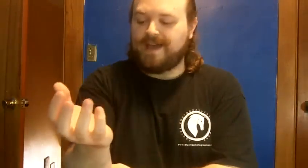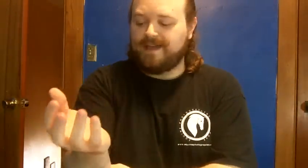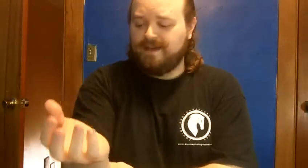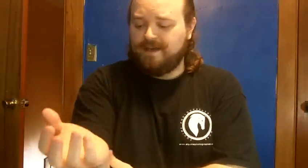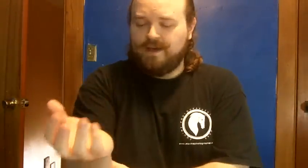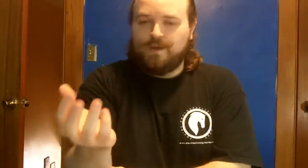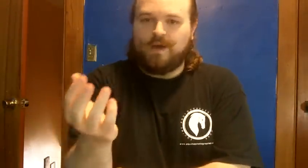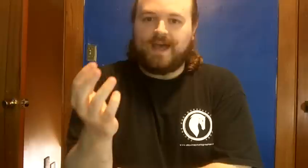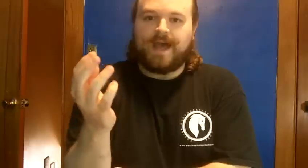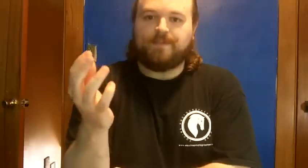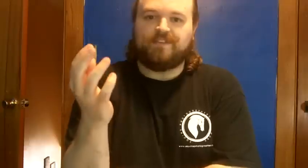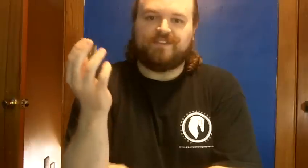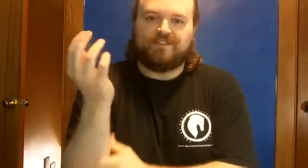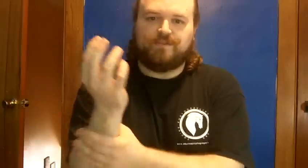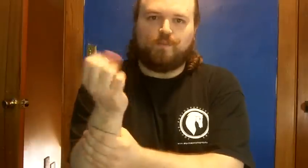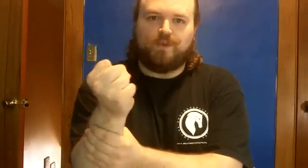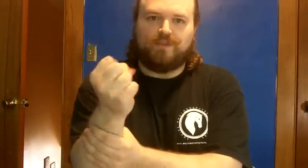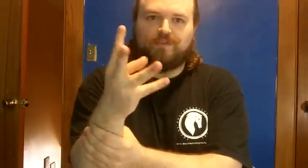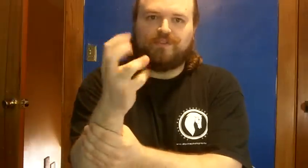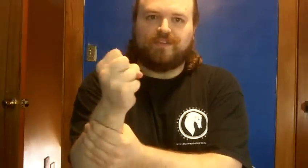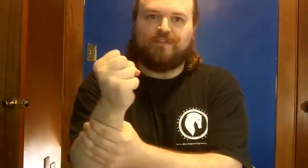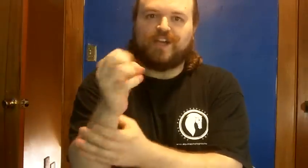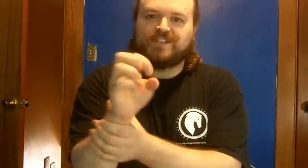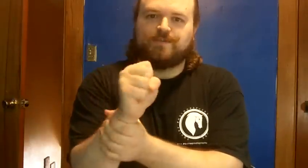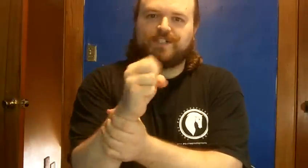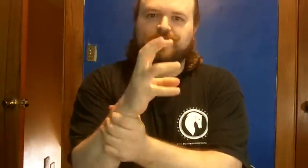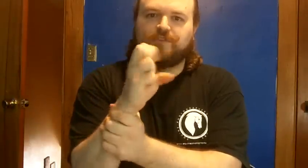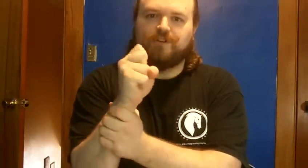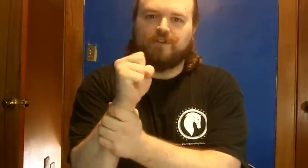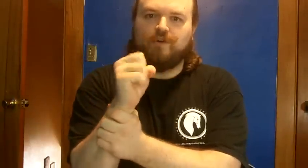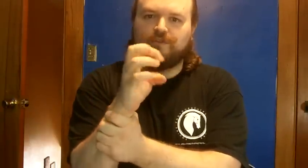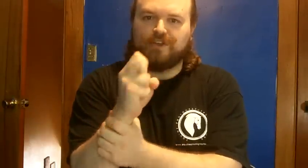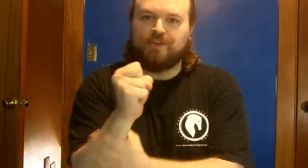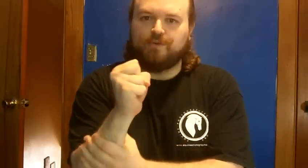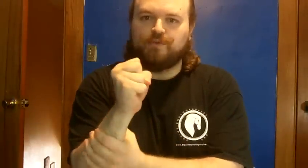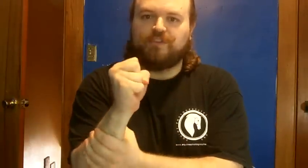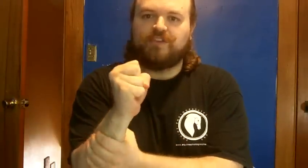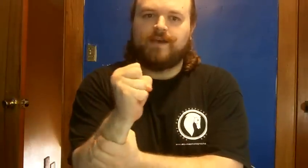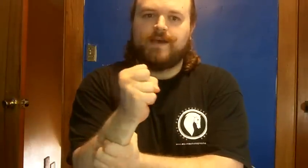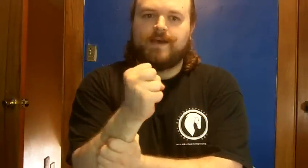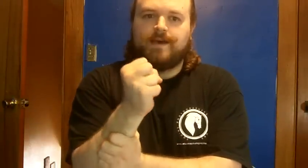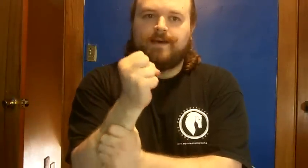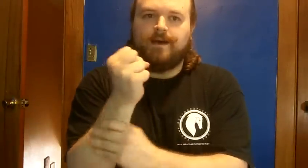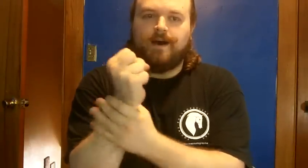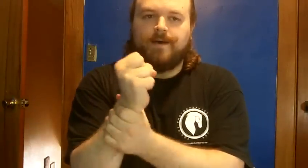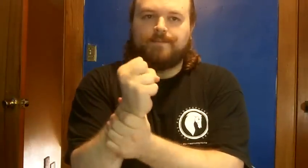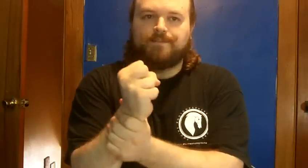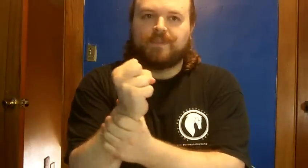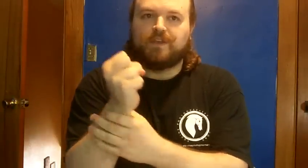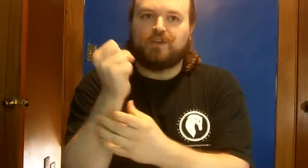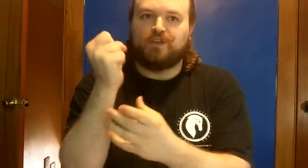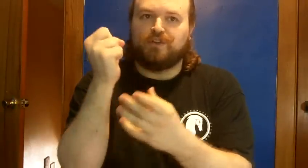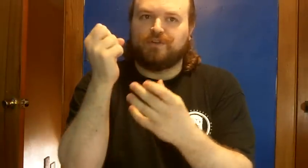what happens is when those the flexor muscles are overused your